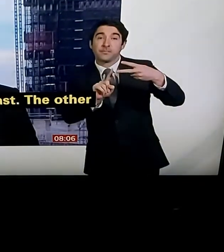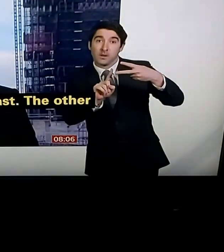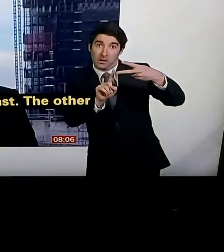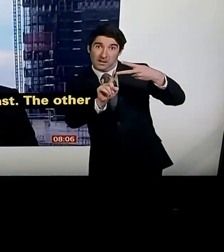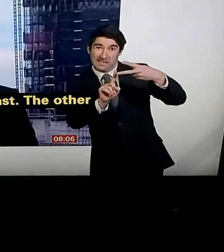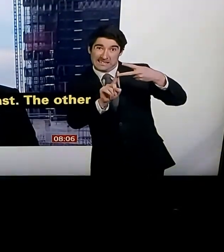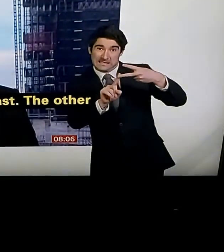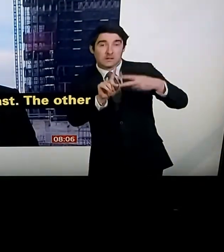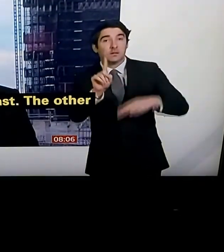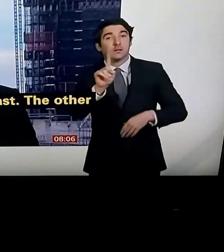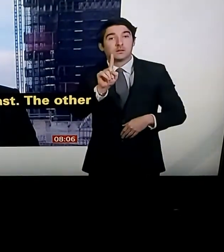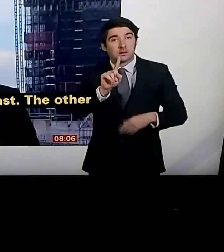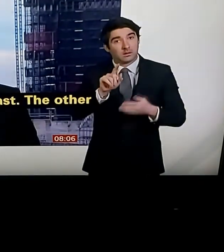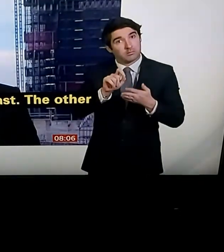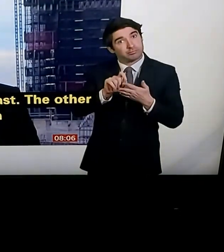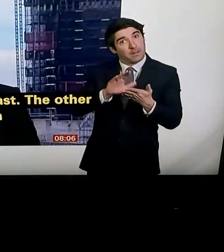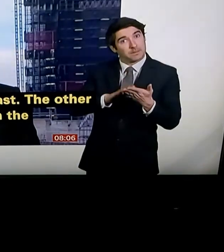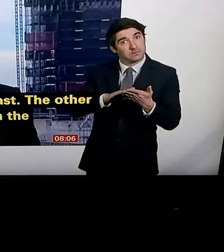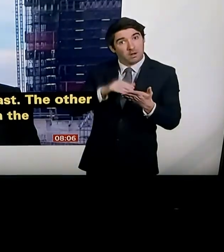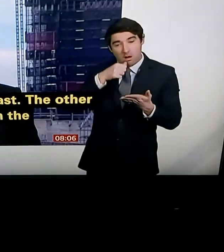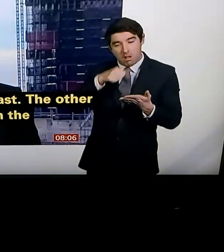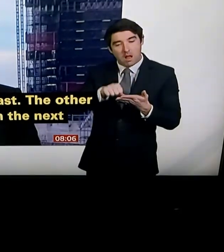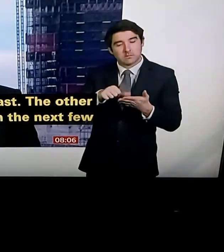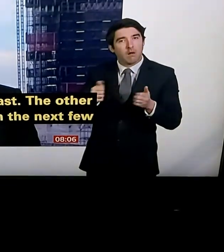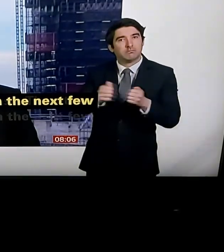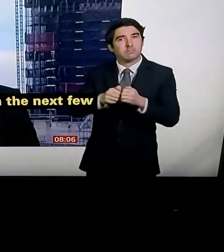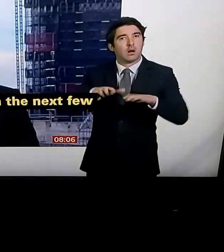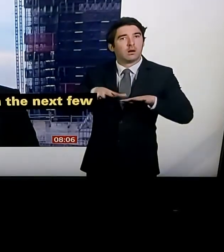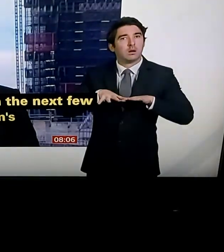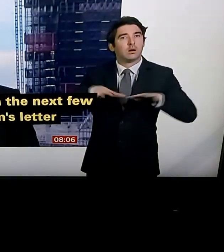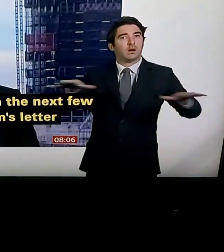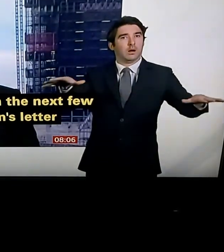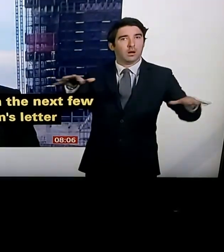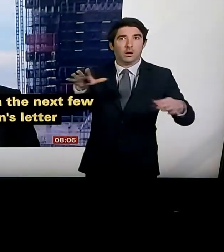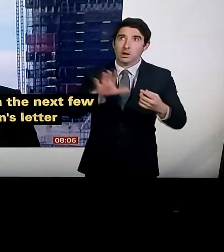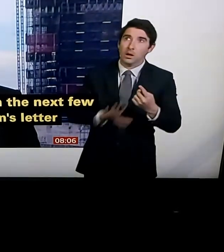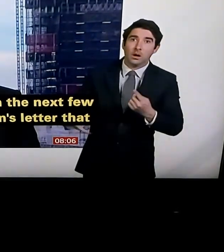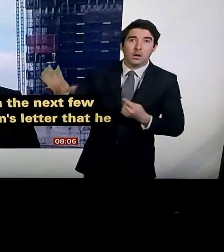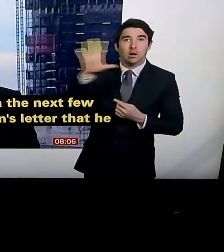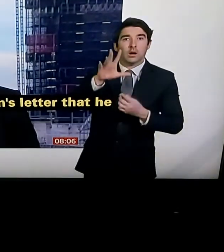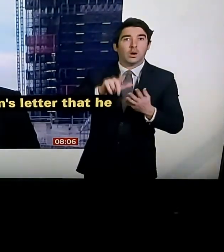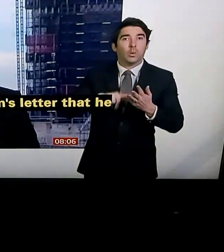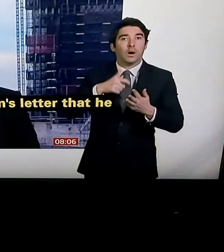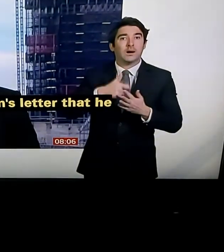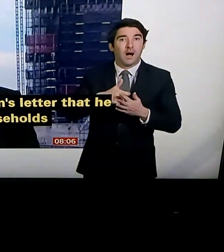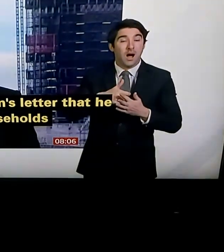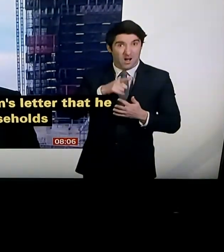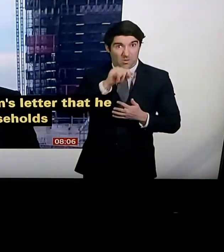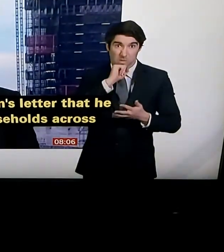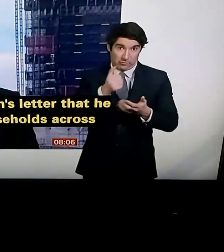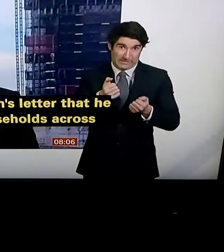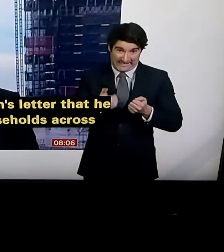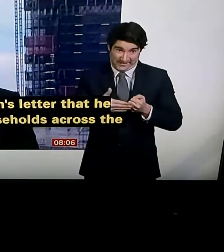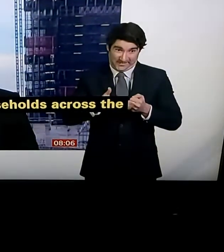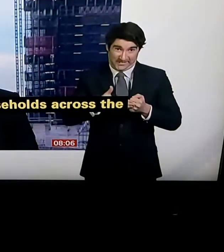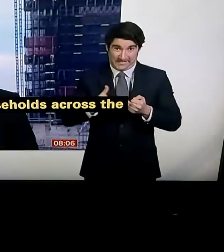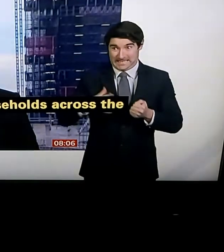Boris Johnson's letter that he has penned to households across the country, going to be landing on doormats where he does warn quite